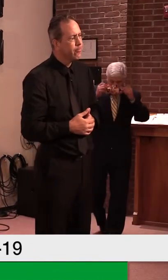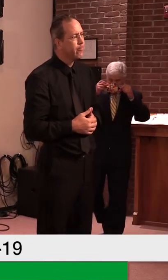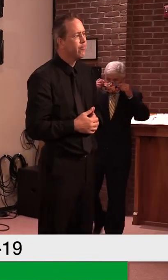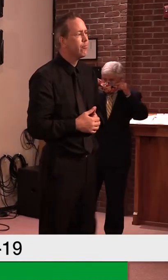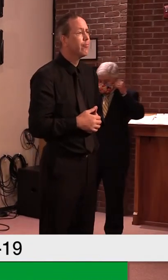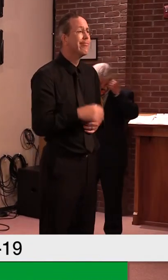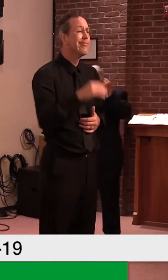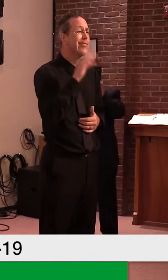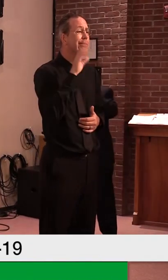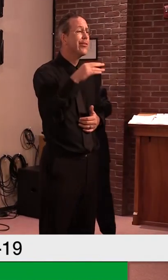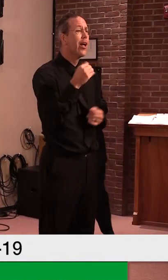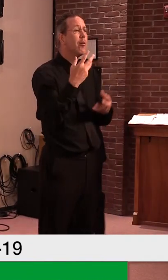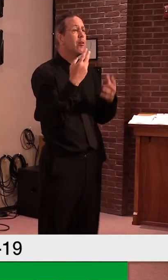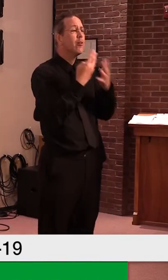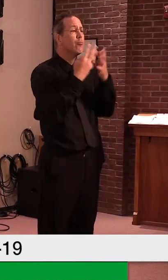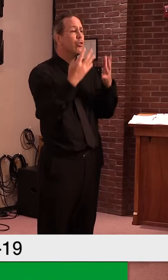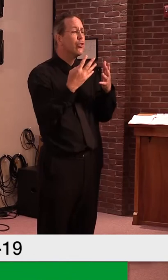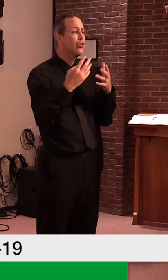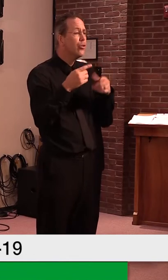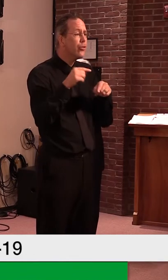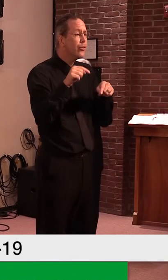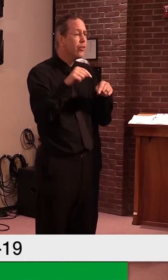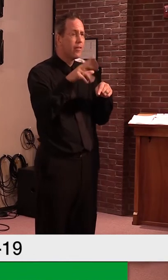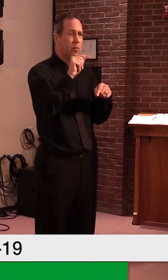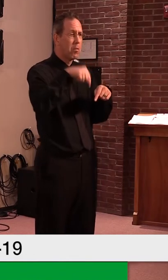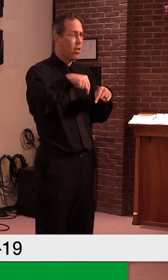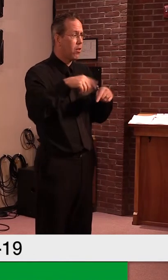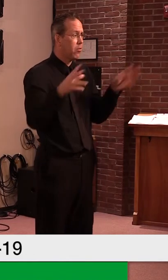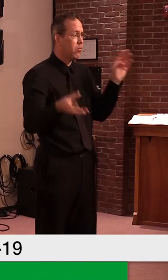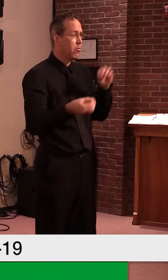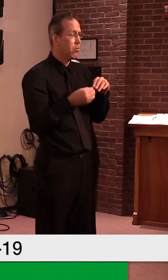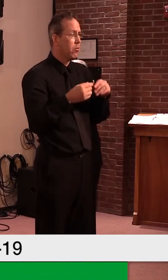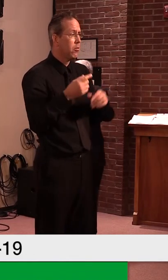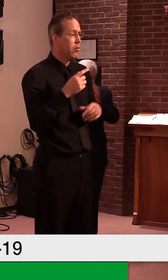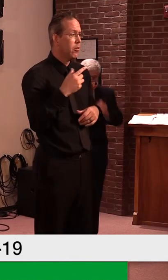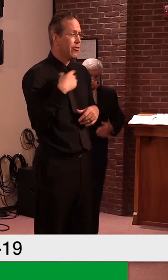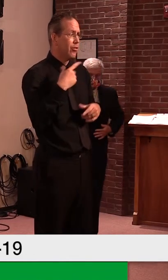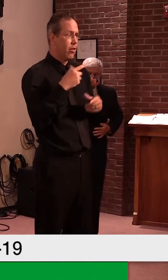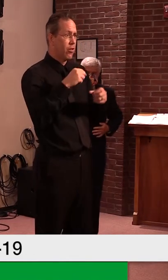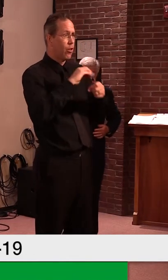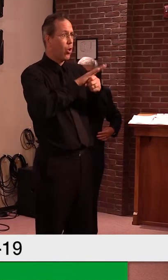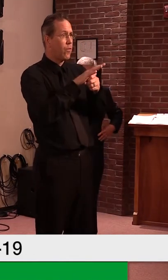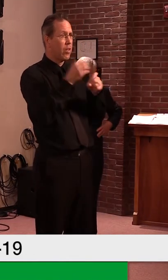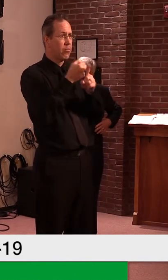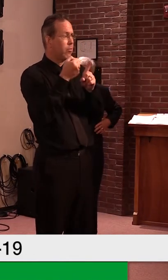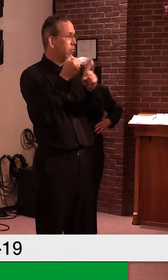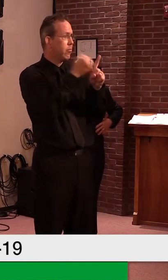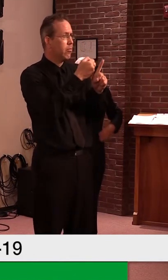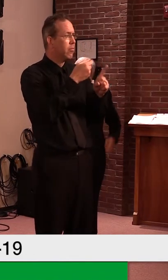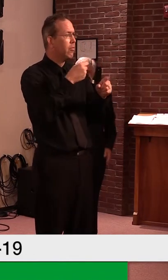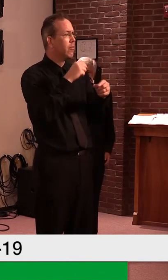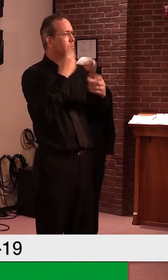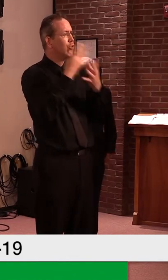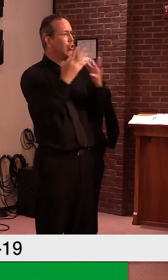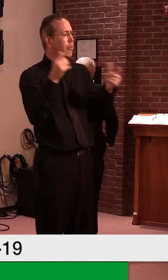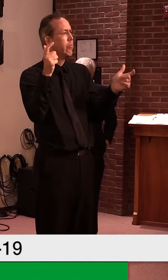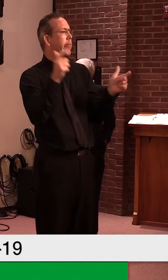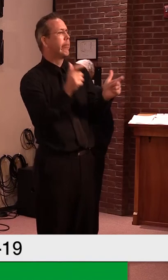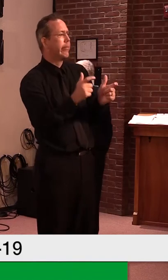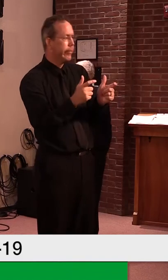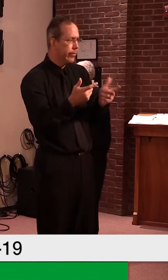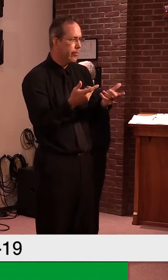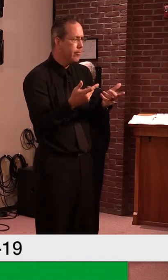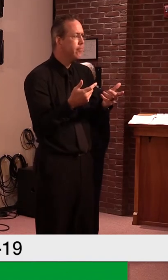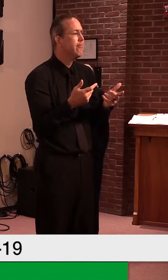offender population overall dramatically, uh, through the pandemic. How long that will last? I don't know. I mean, we're not in